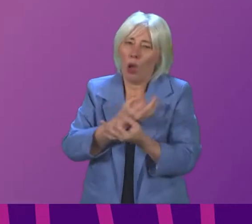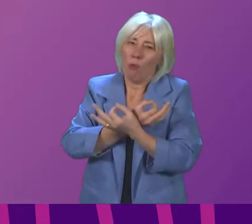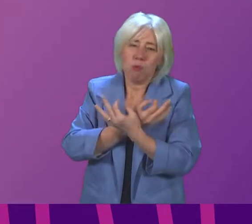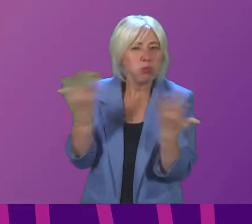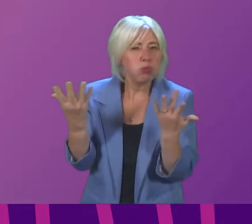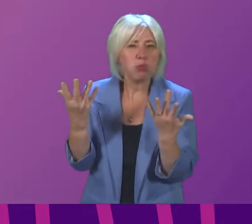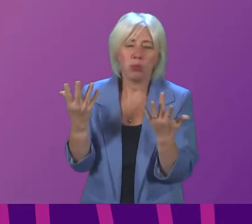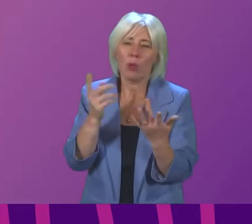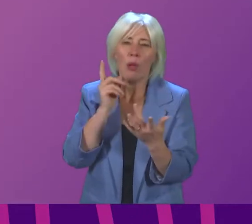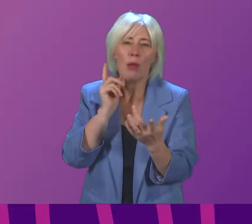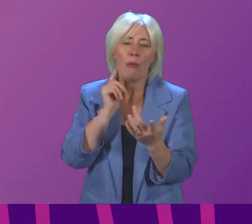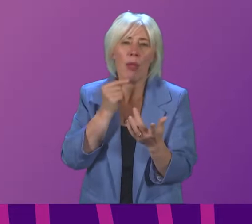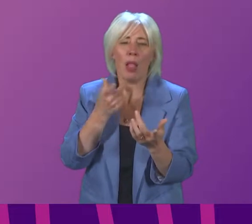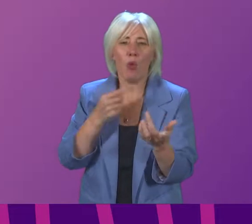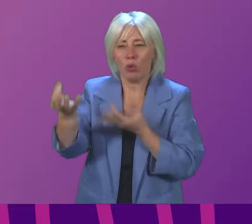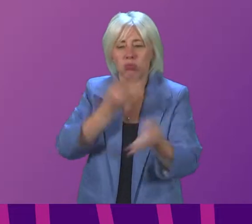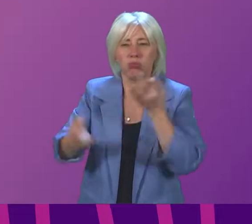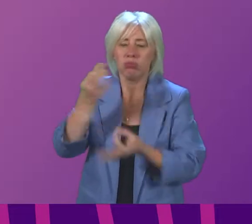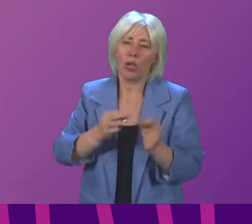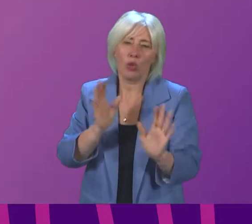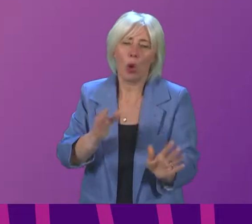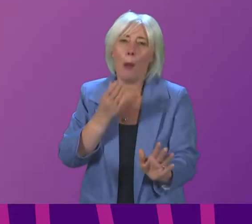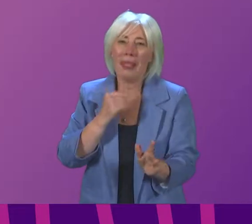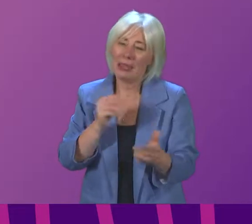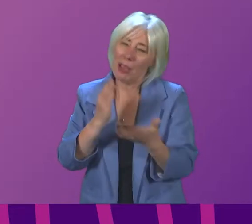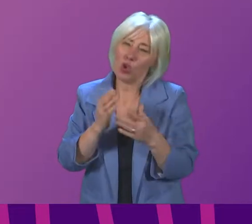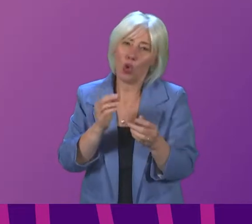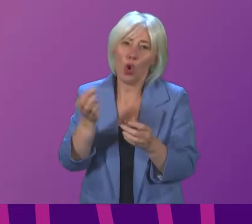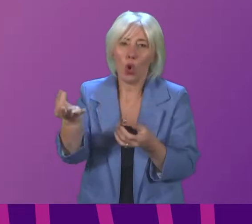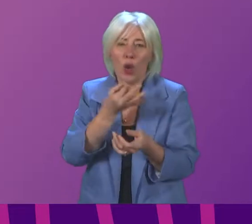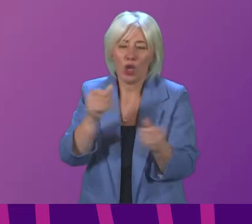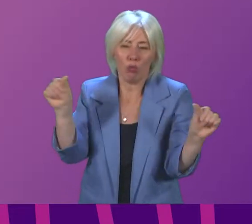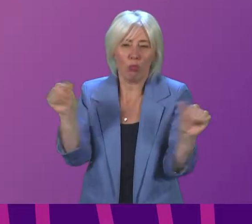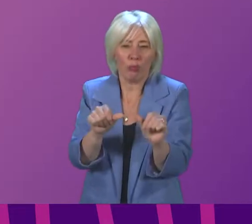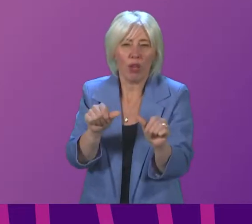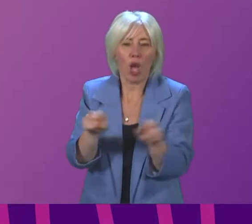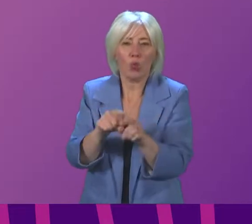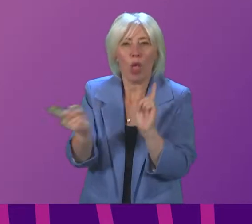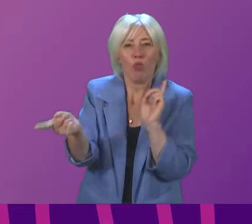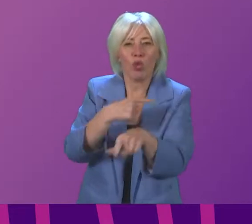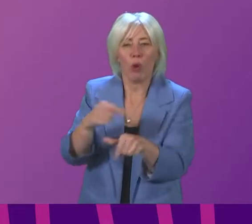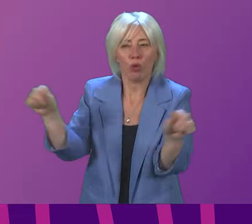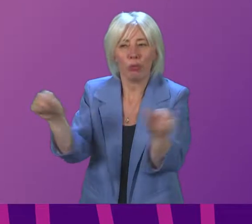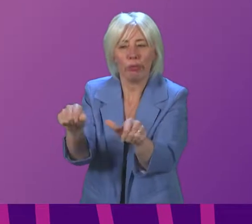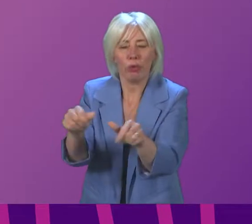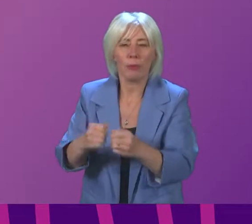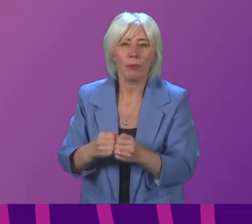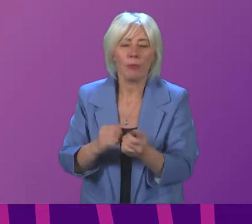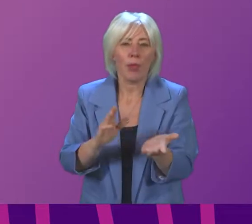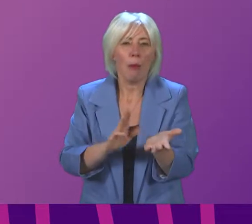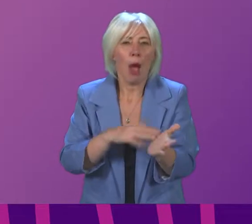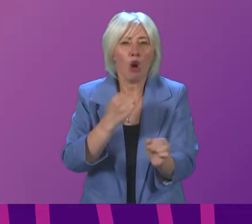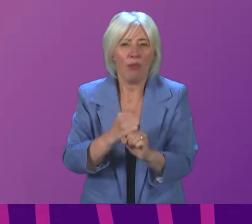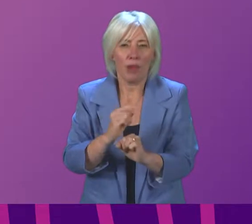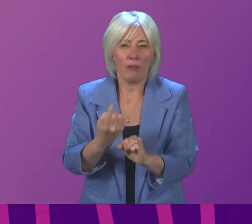like to put a question in this session and I would be grateful for short and succinct questions and responses and I call Mark Griffin to be followed by Audrey